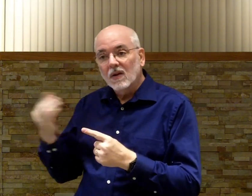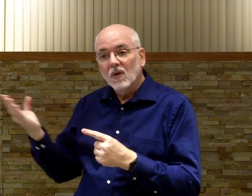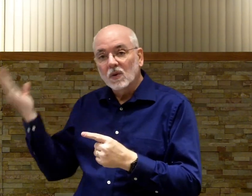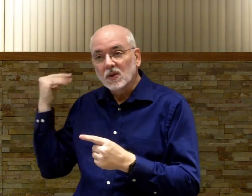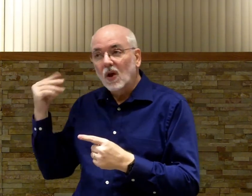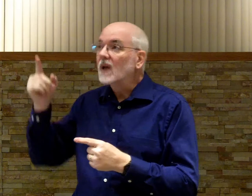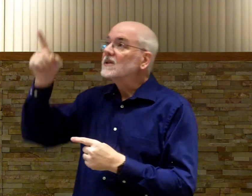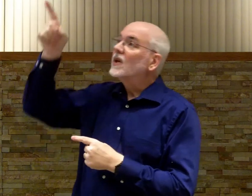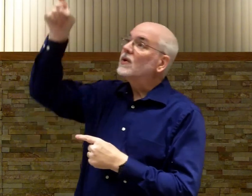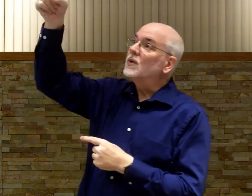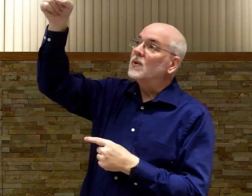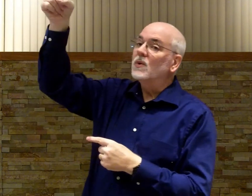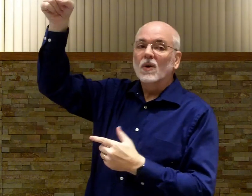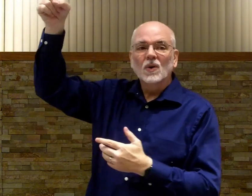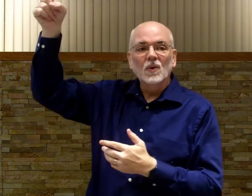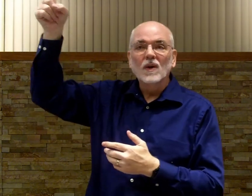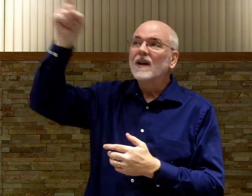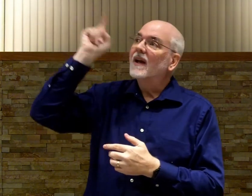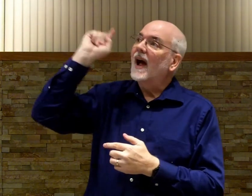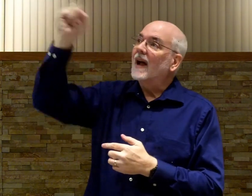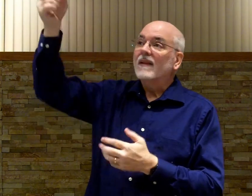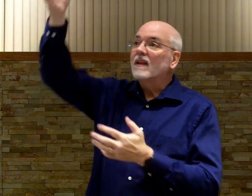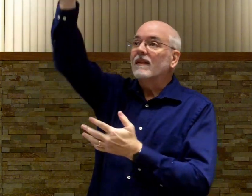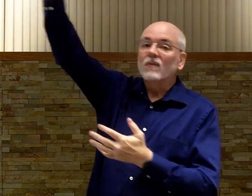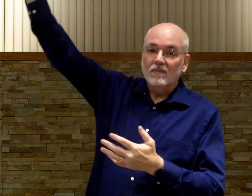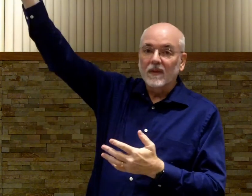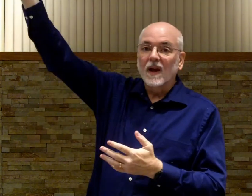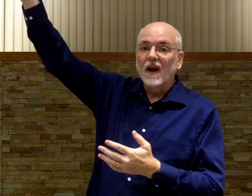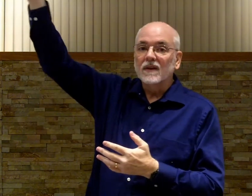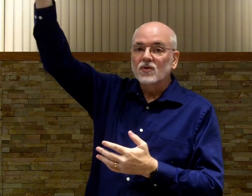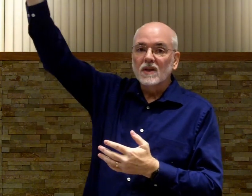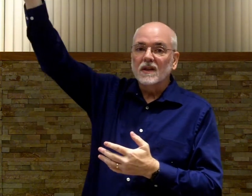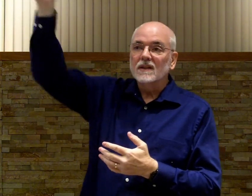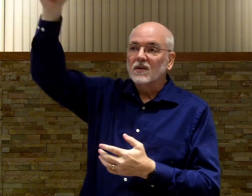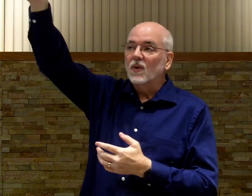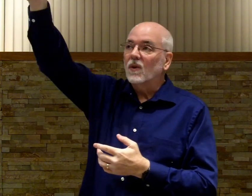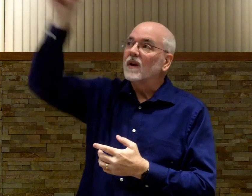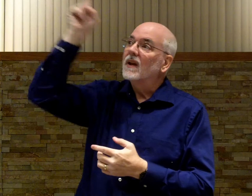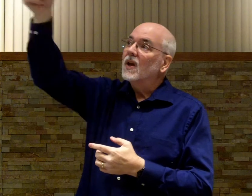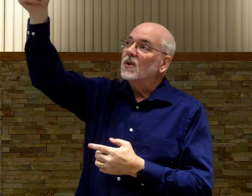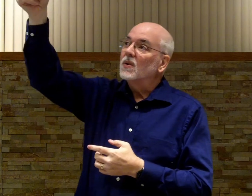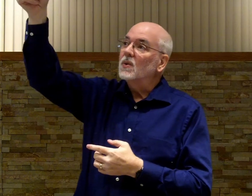was lost. You. Who? God. Jesus. Lord. You.